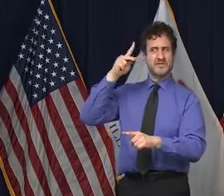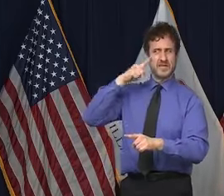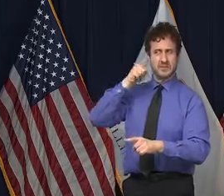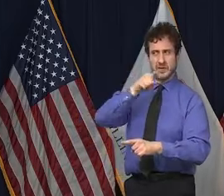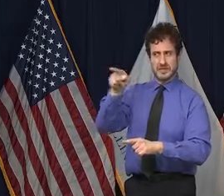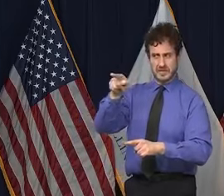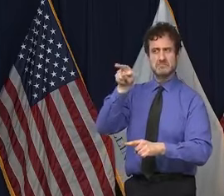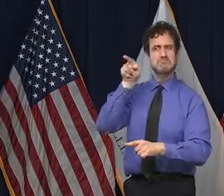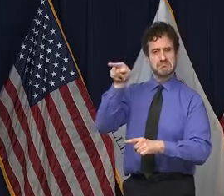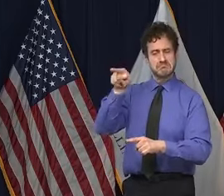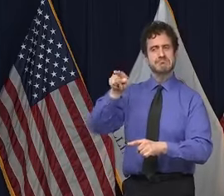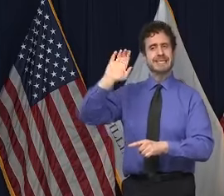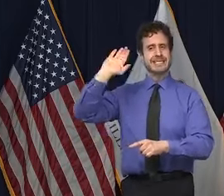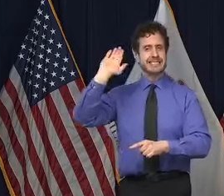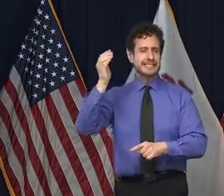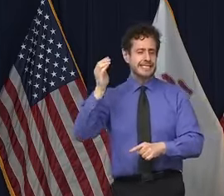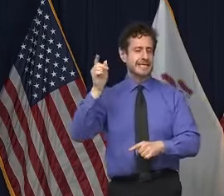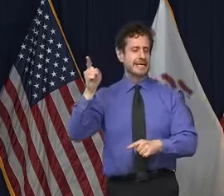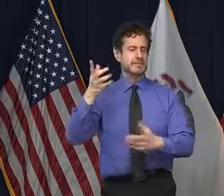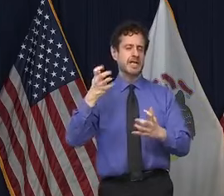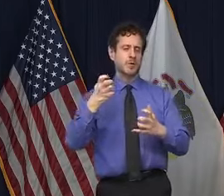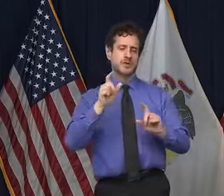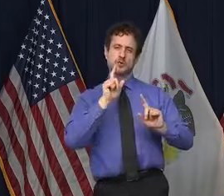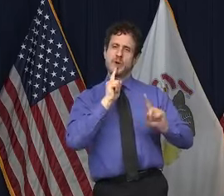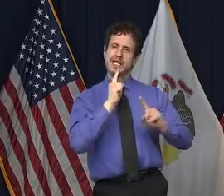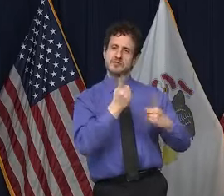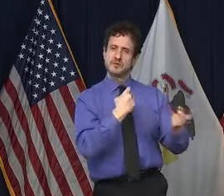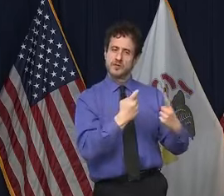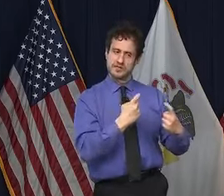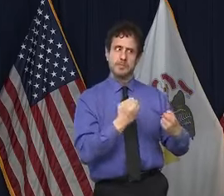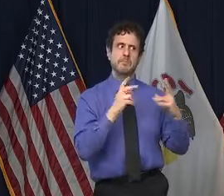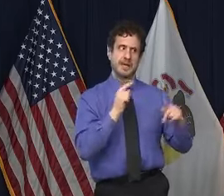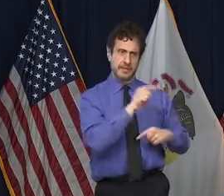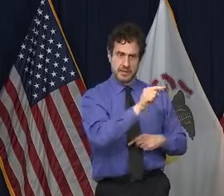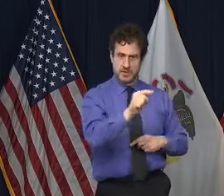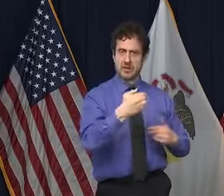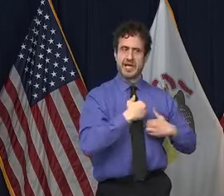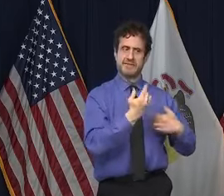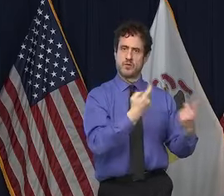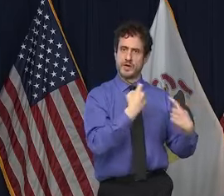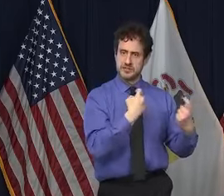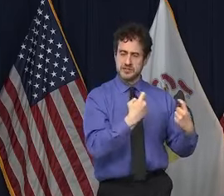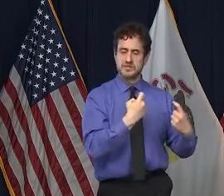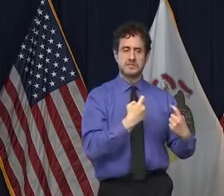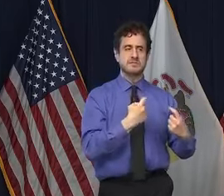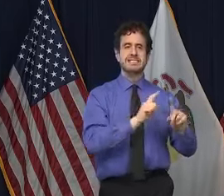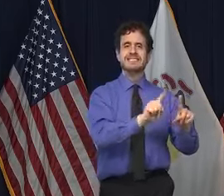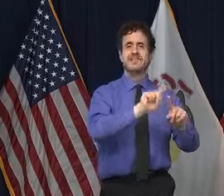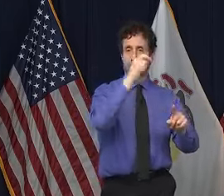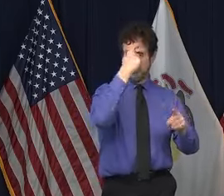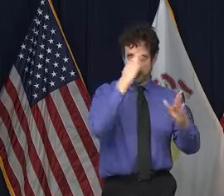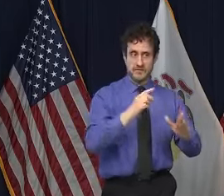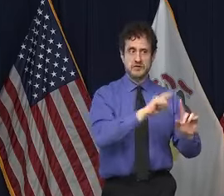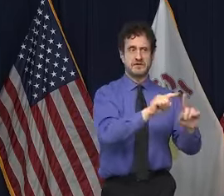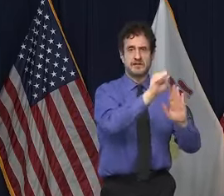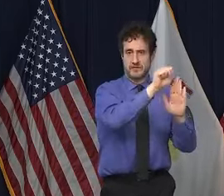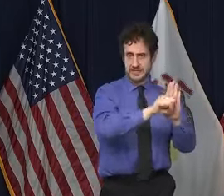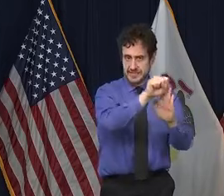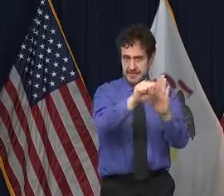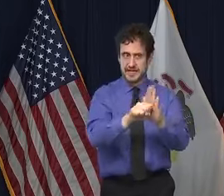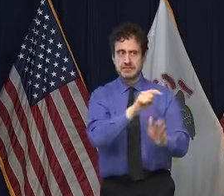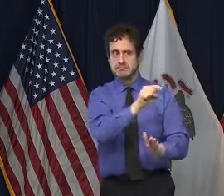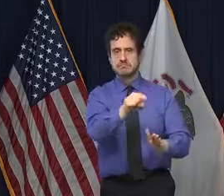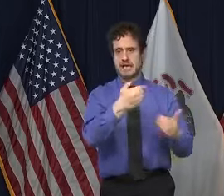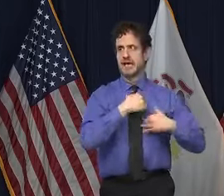want to answer questions because there are a lot of questions by governors. We are awaiting